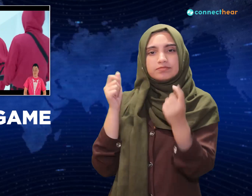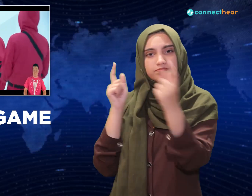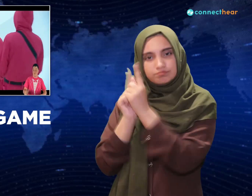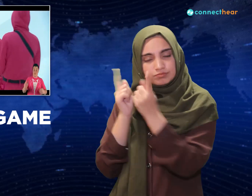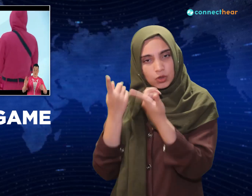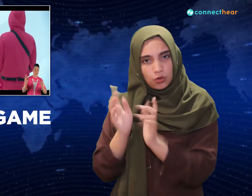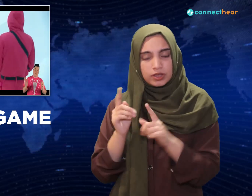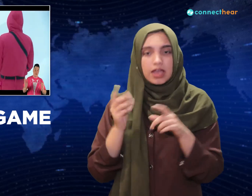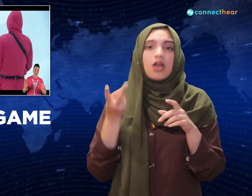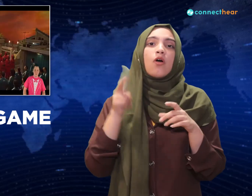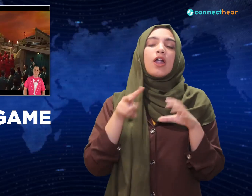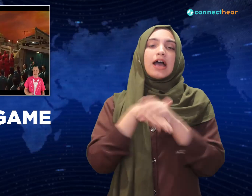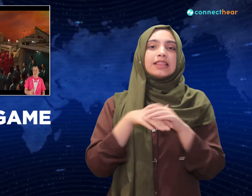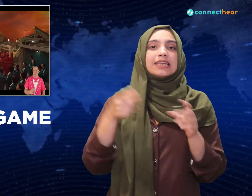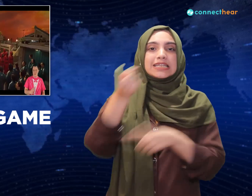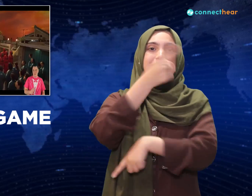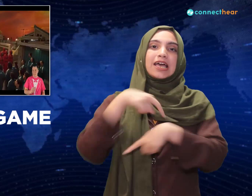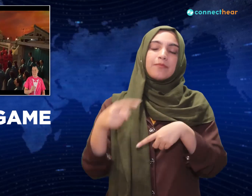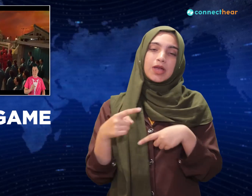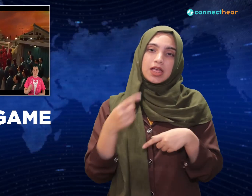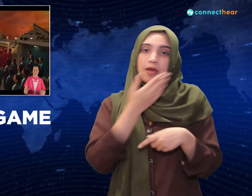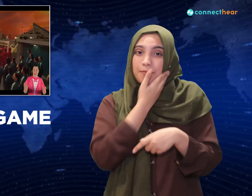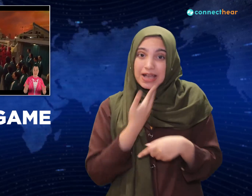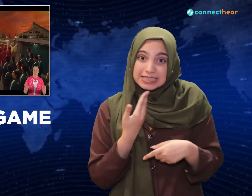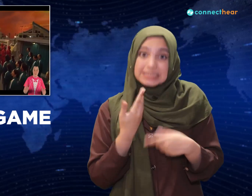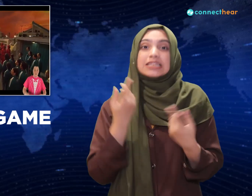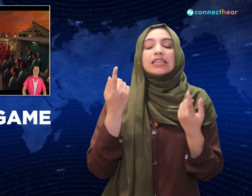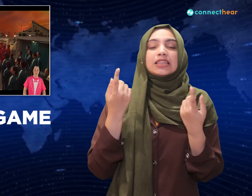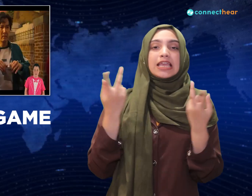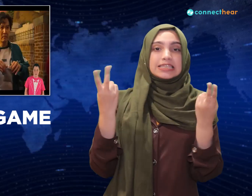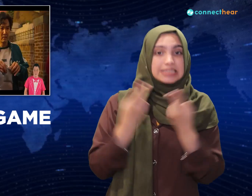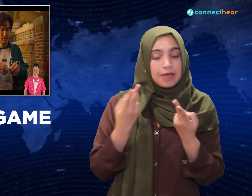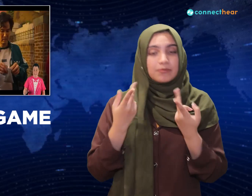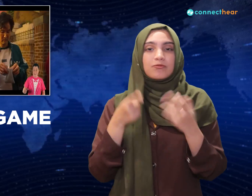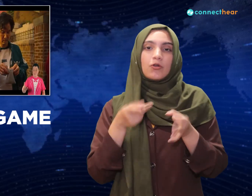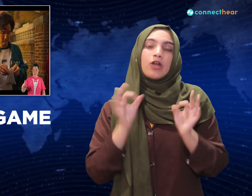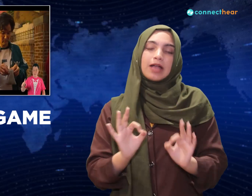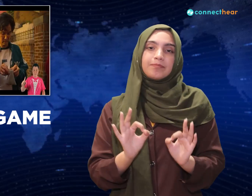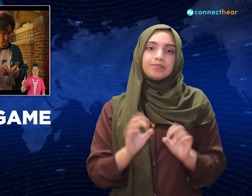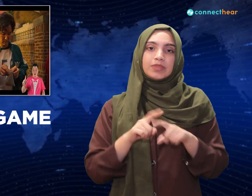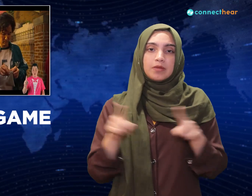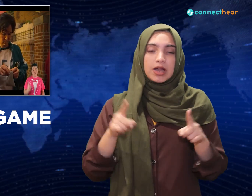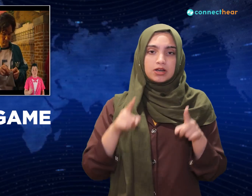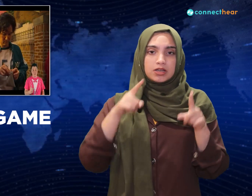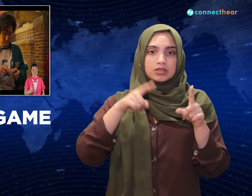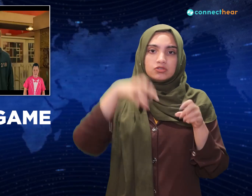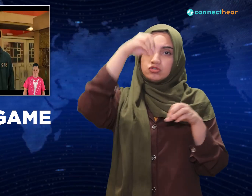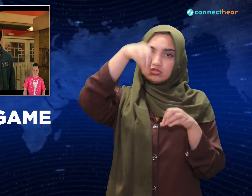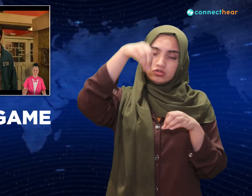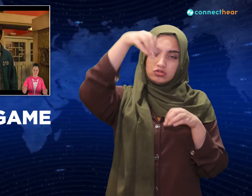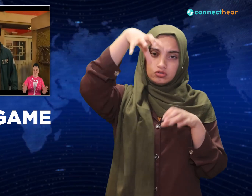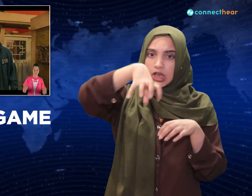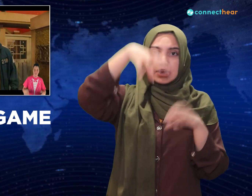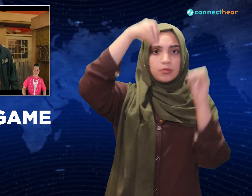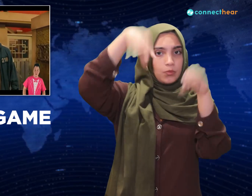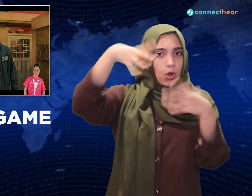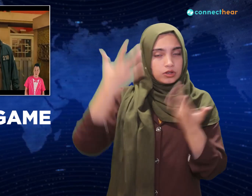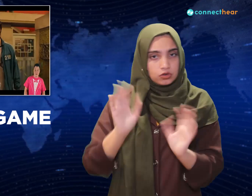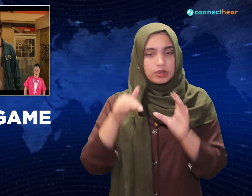sucks to be her. The playing field is this fake neighborhood and the game is marbles. Everyone's feeling really good, they